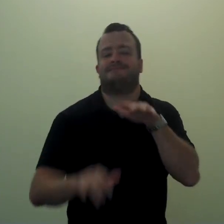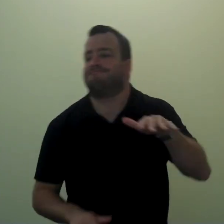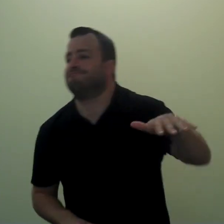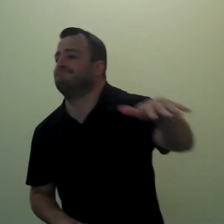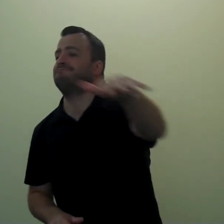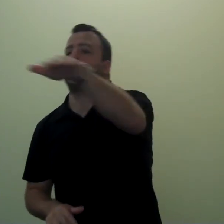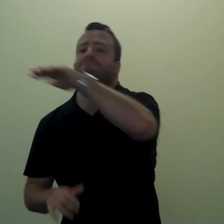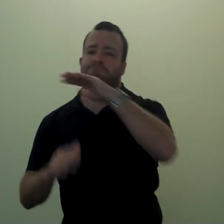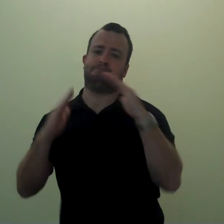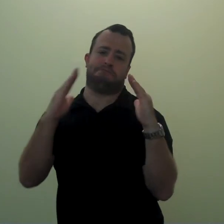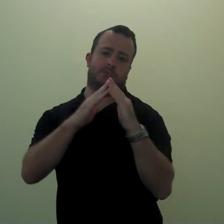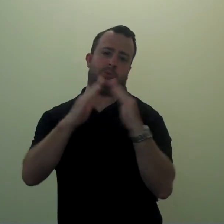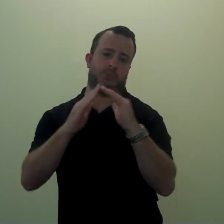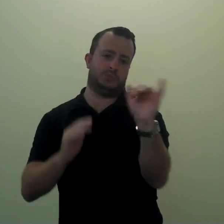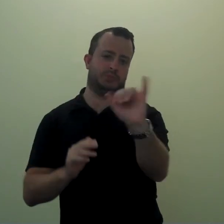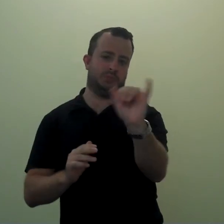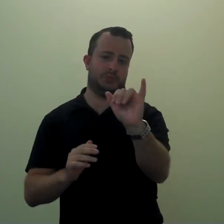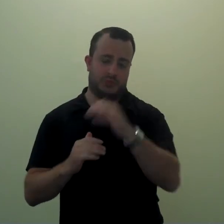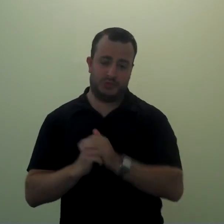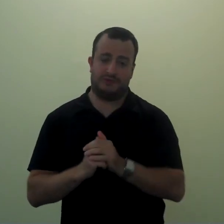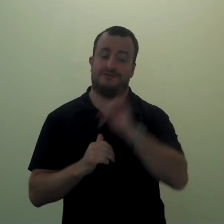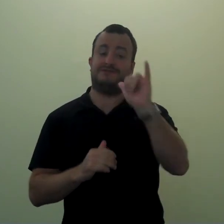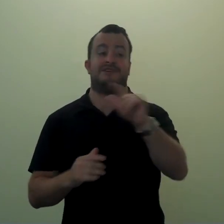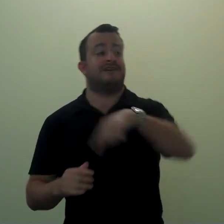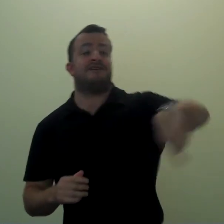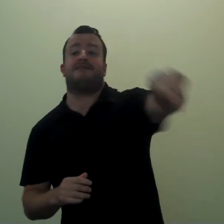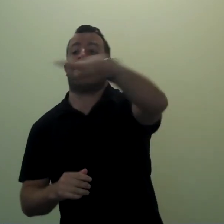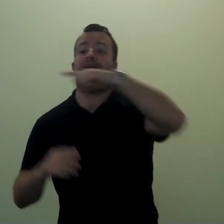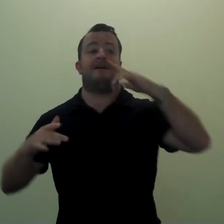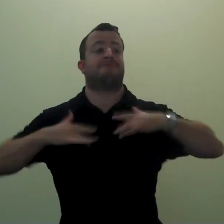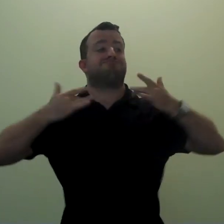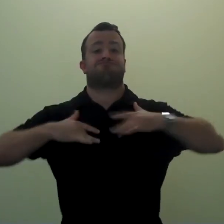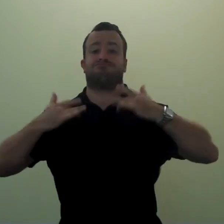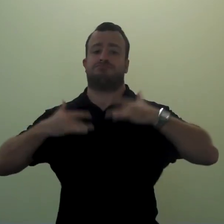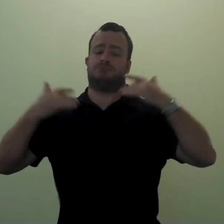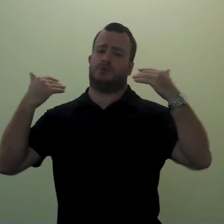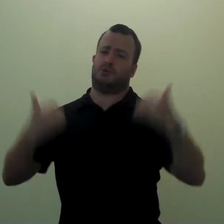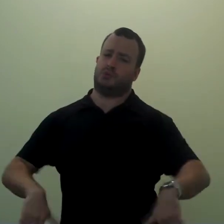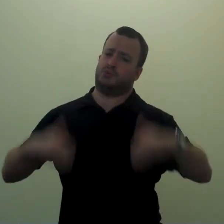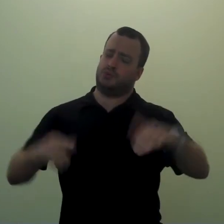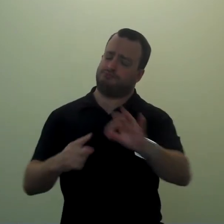and throughout the community. It's going to be a special week in Buffalo.